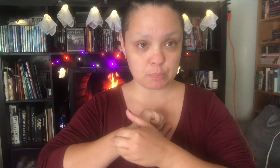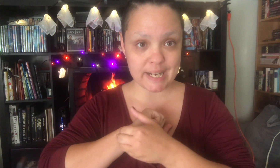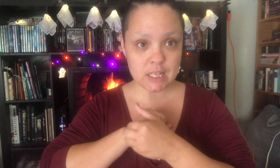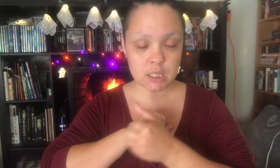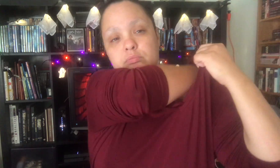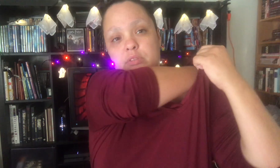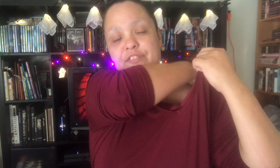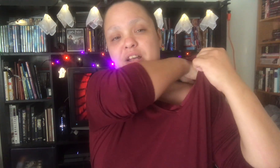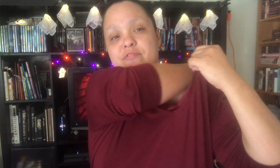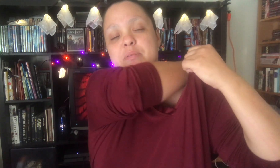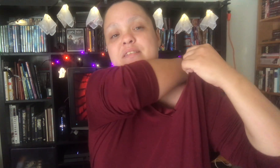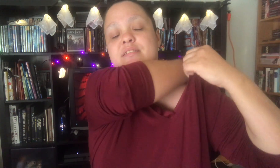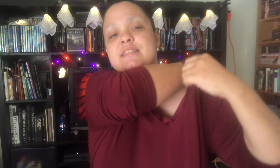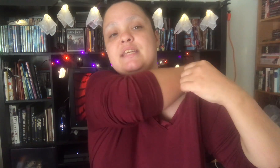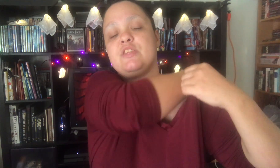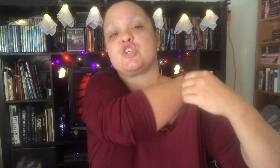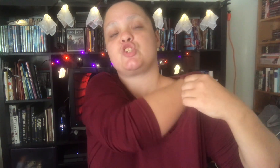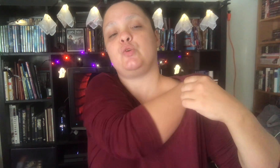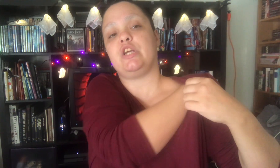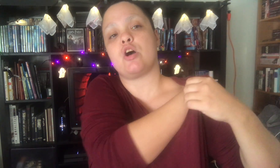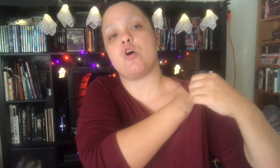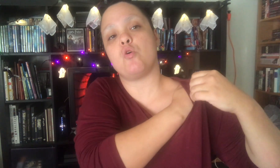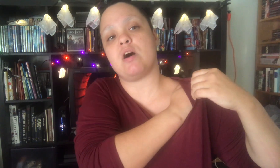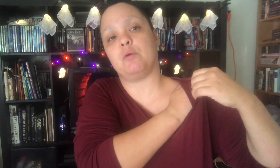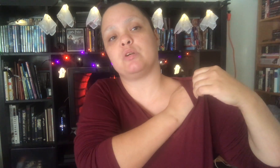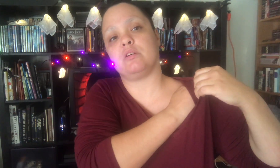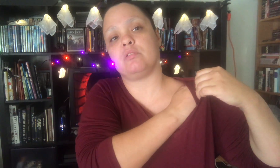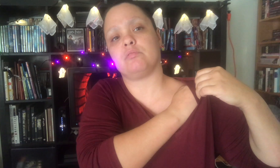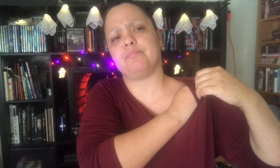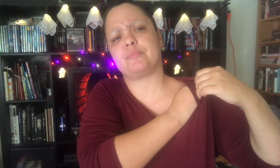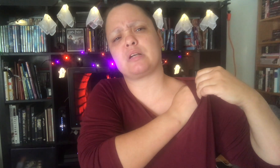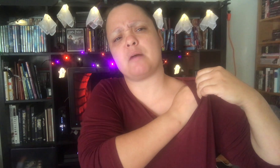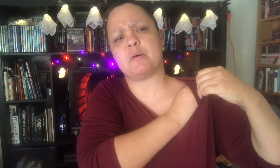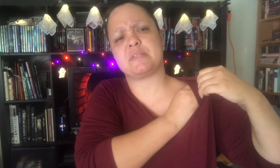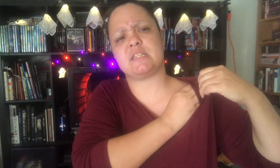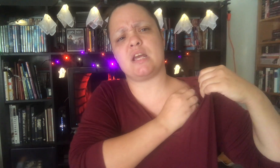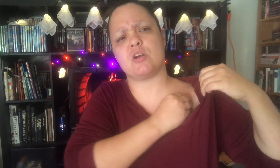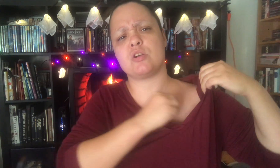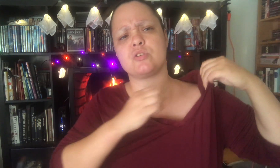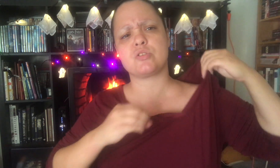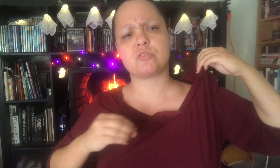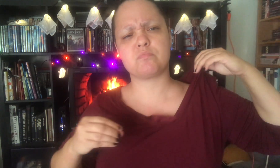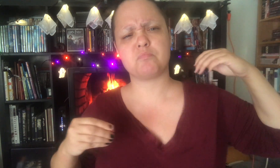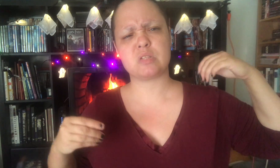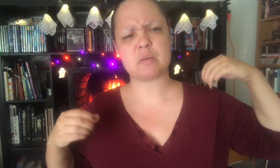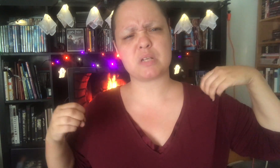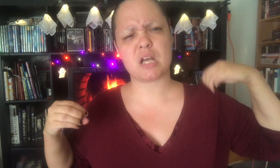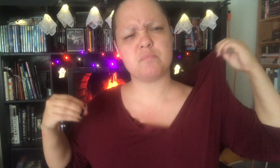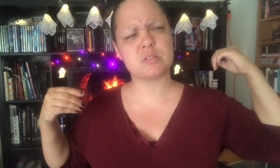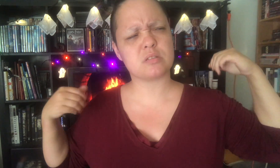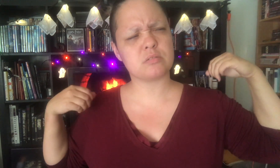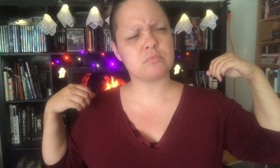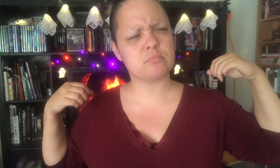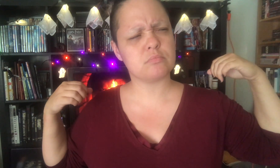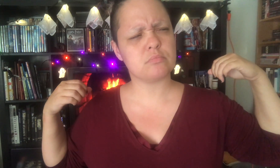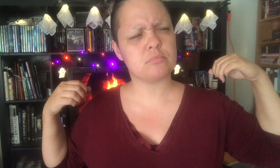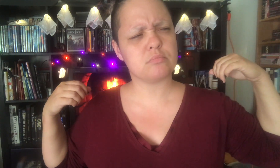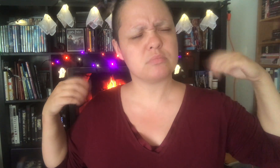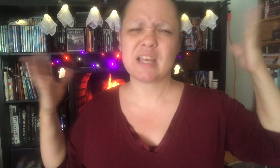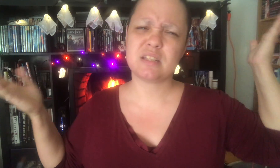break. If I've been in the studio I will come upstairs sometimes. It